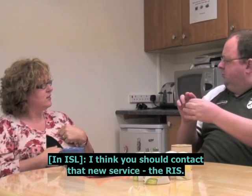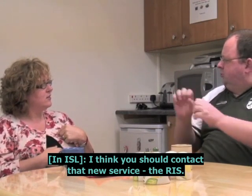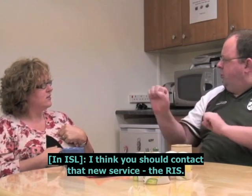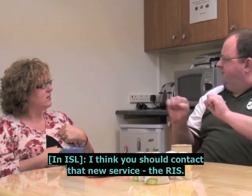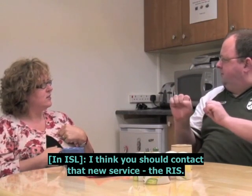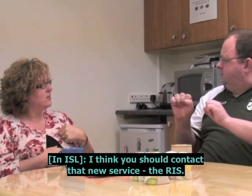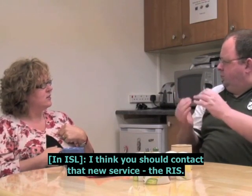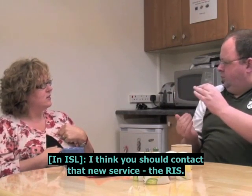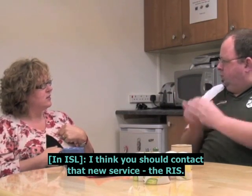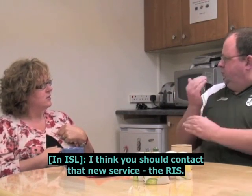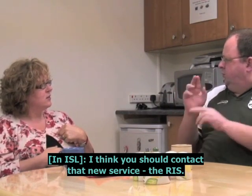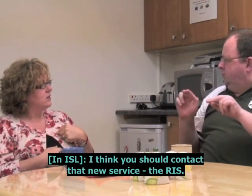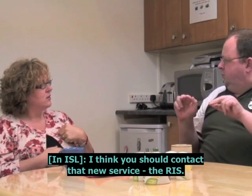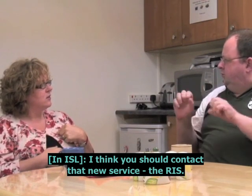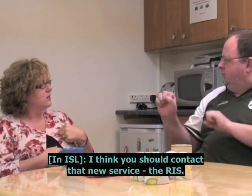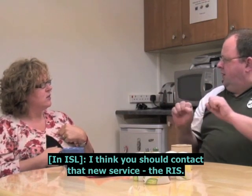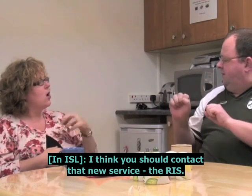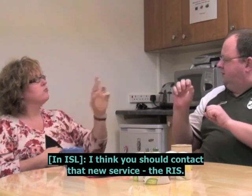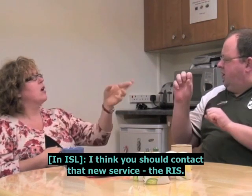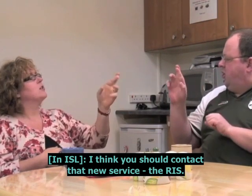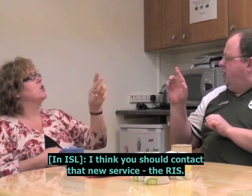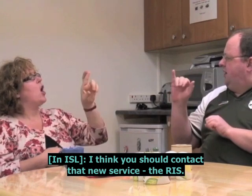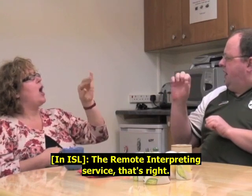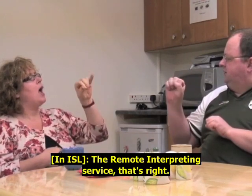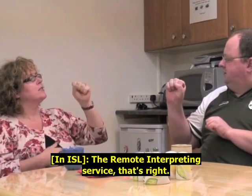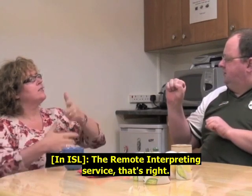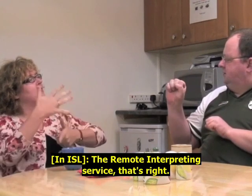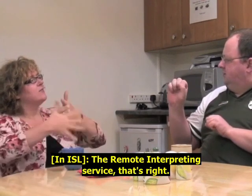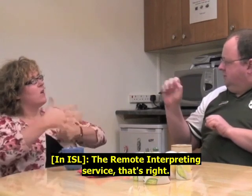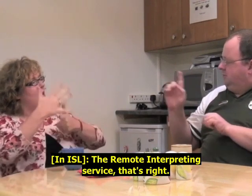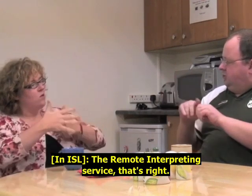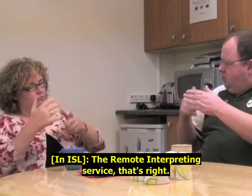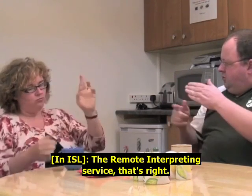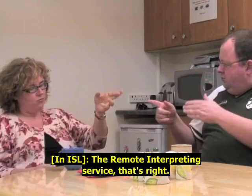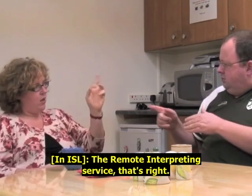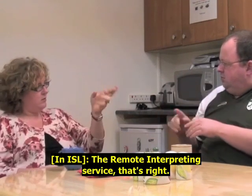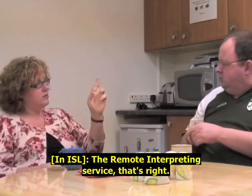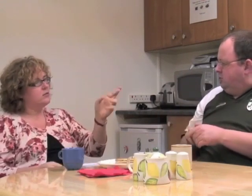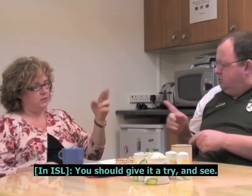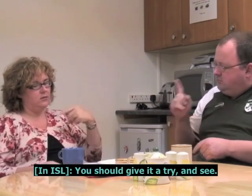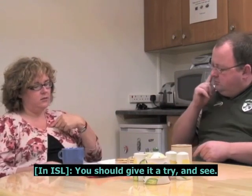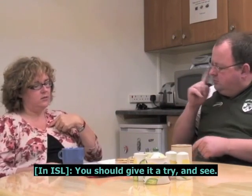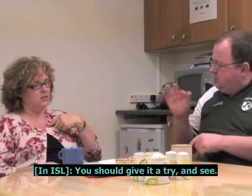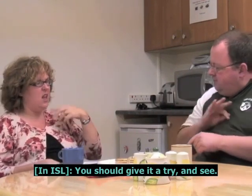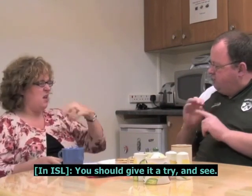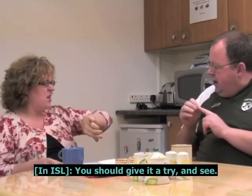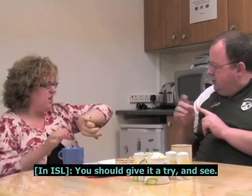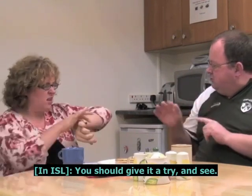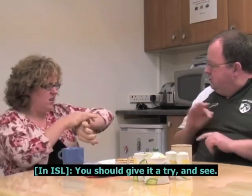new service, you know, the new service, the RIS. Oh, the Remote Interpreting Service, yeah, that's right, that's right. You should give it a try and see.